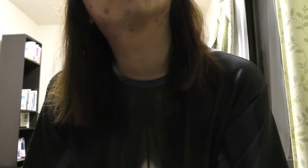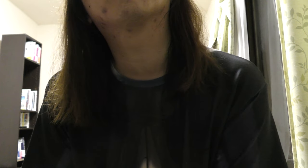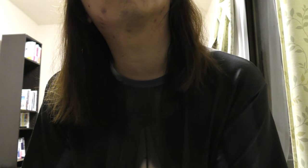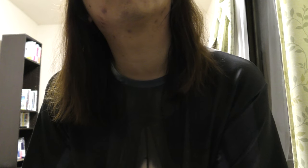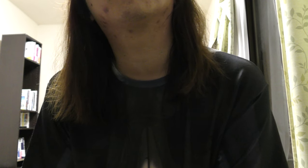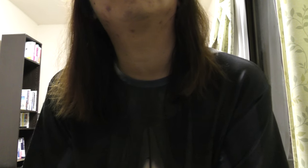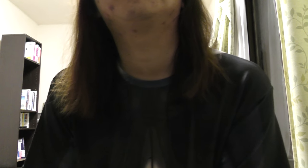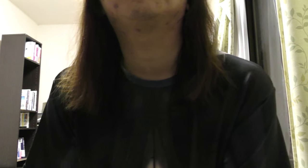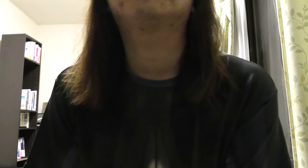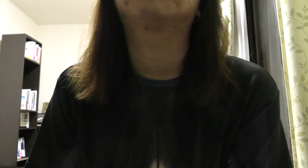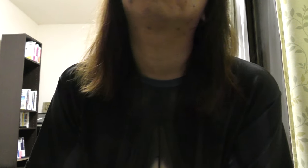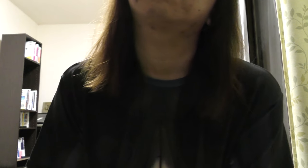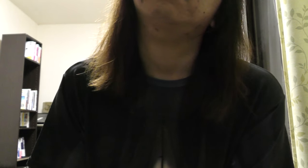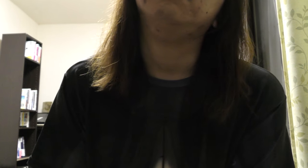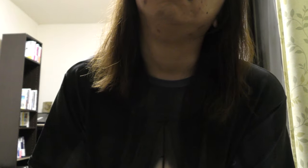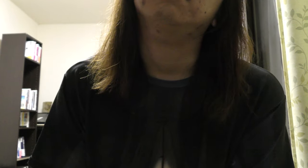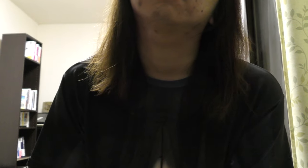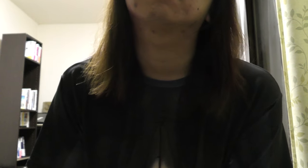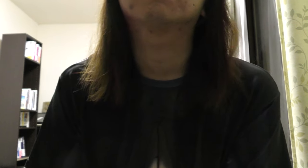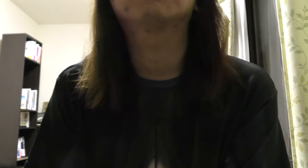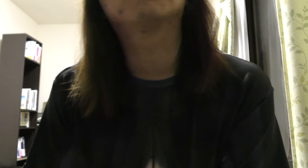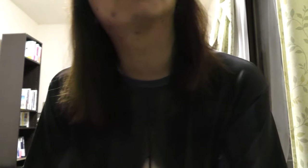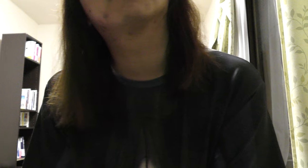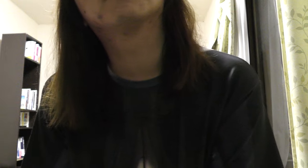But I It's just easy I have no